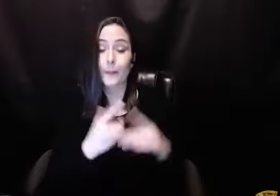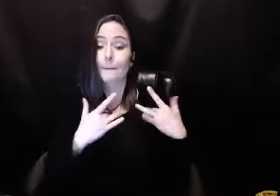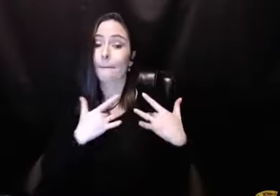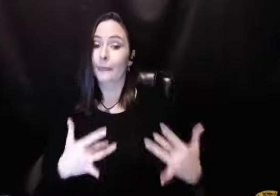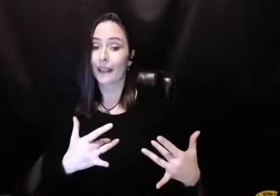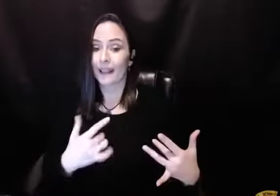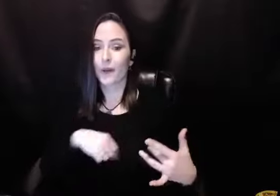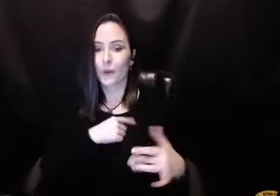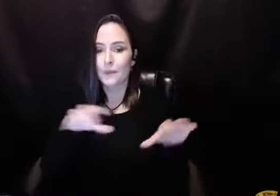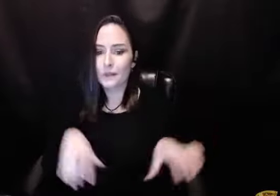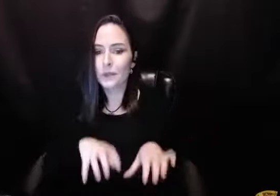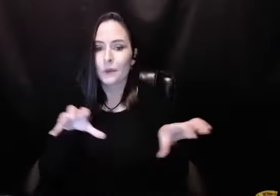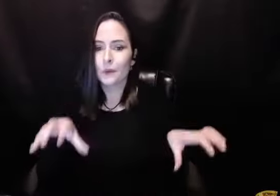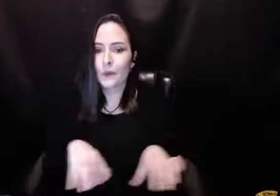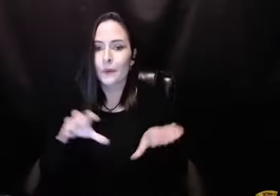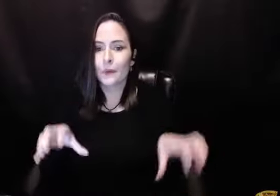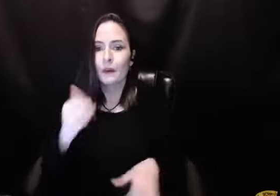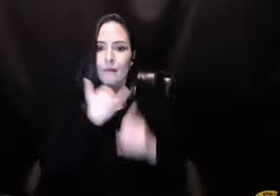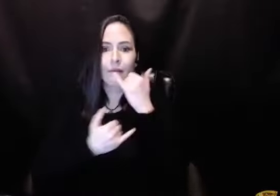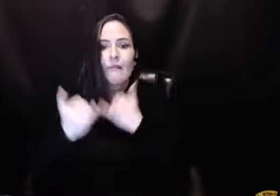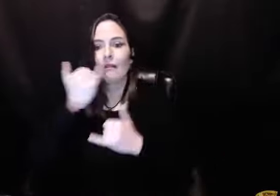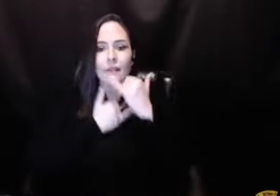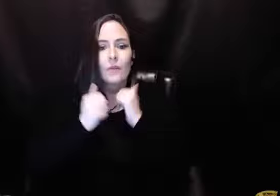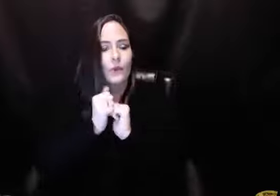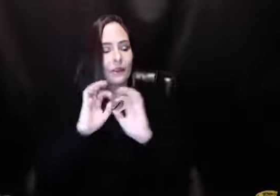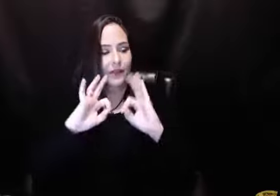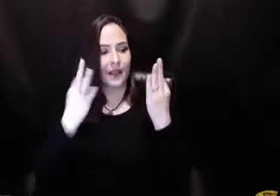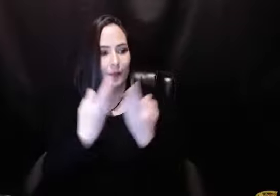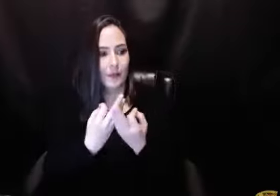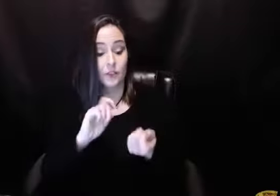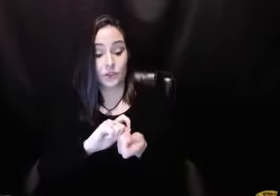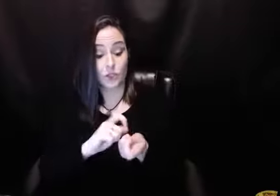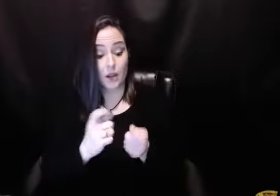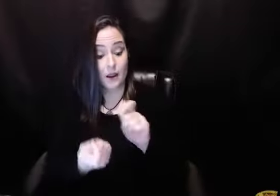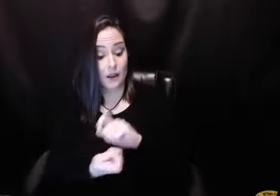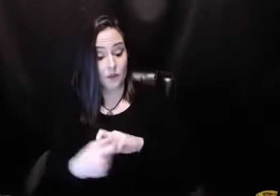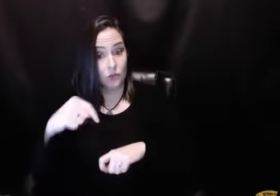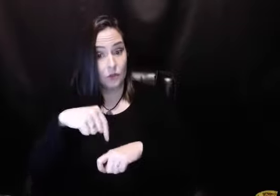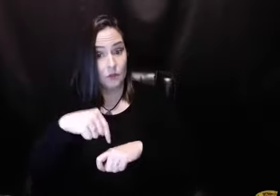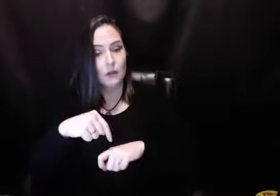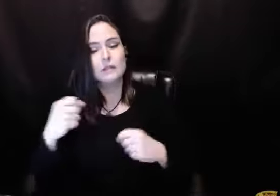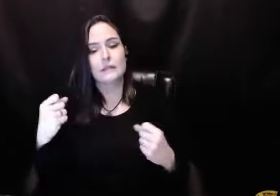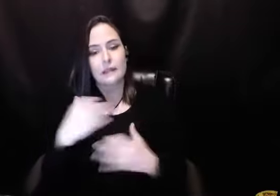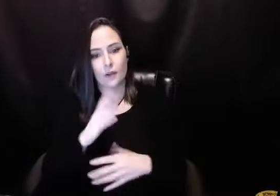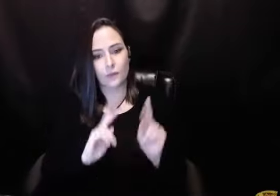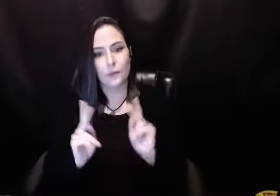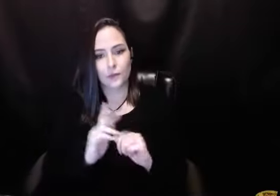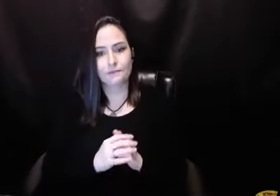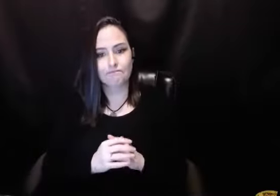about it, you're doing something right. Because usually we've been doing quite a bunch of things wrong with the family. And